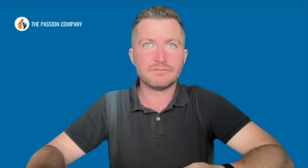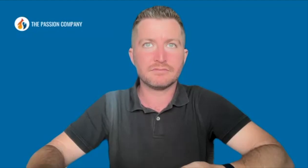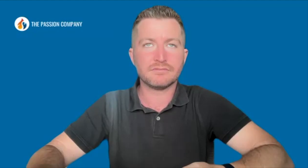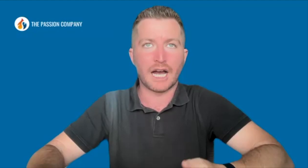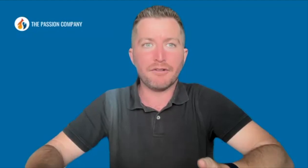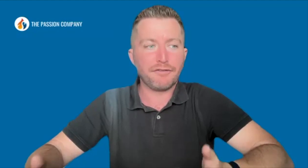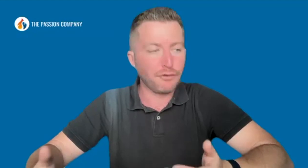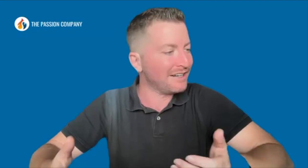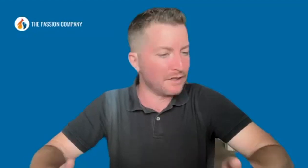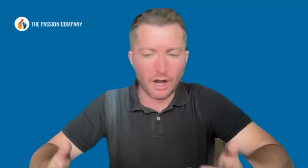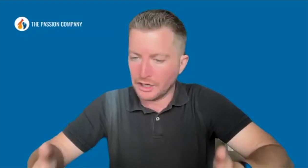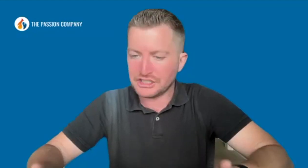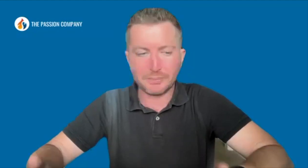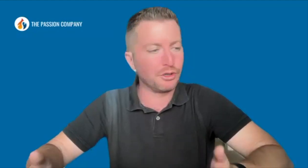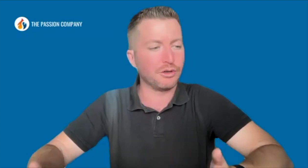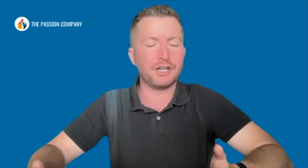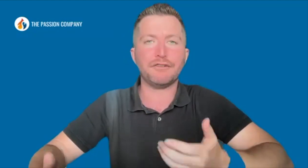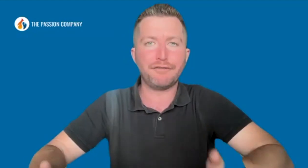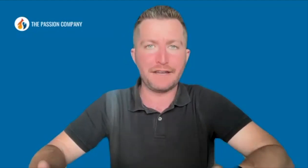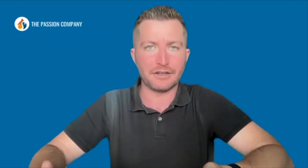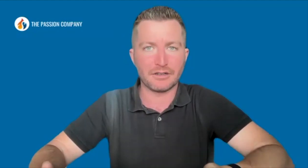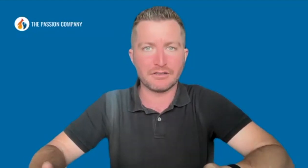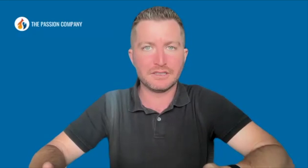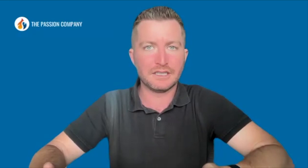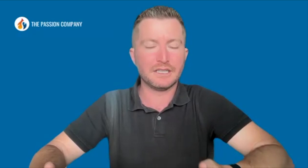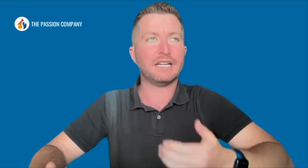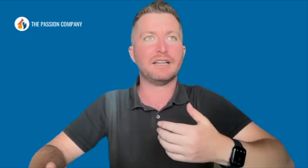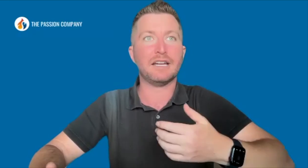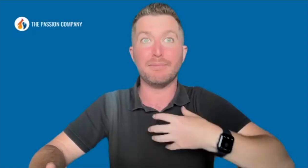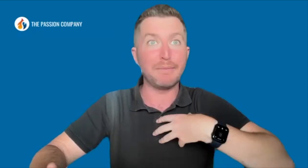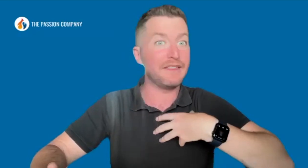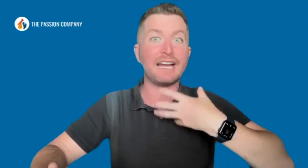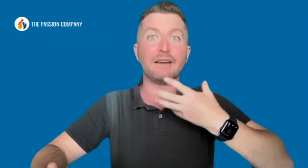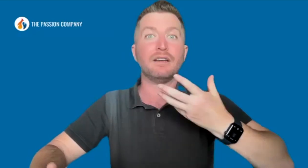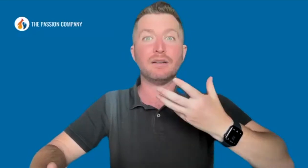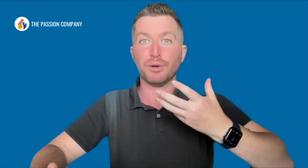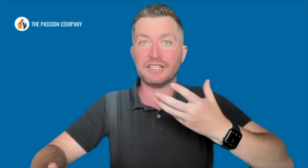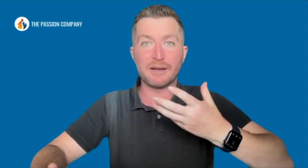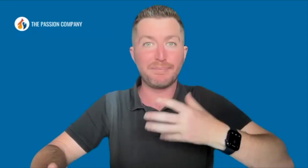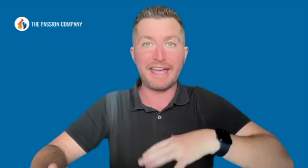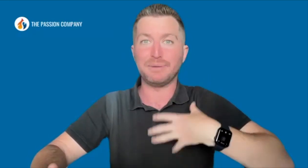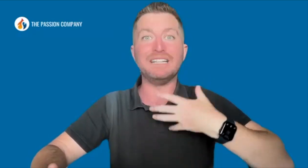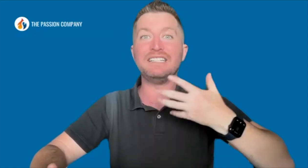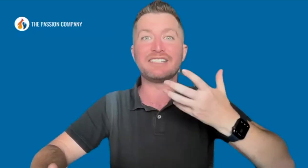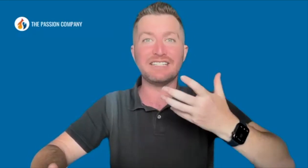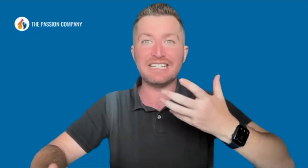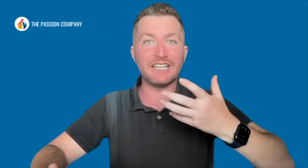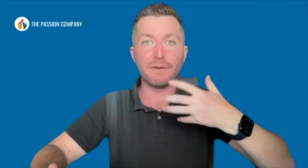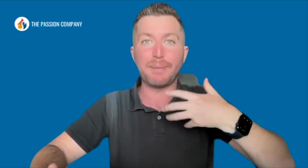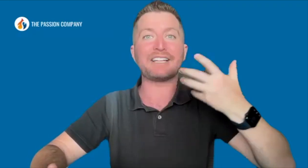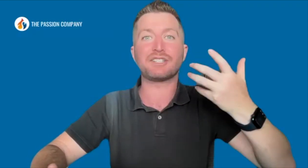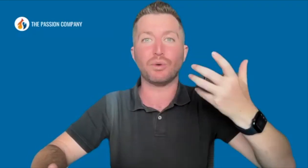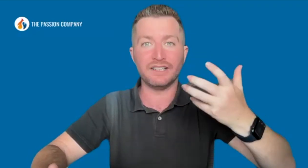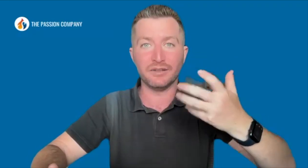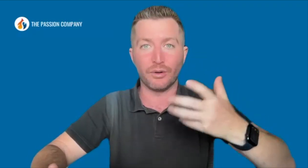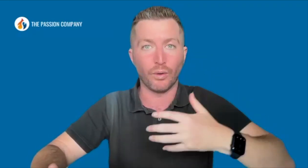I'm afraid of an entrepreneurial failure, and maybe that brings up that PTSD of a past one, or,